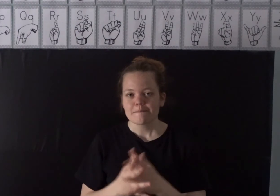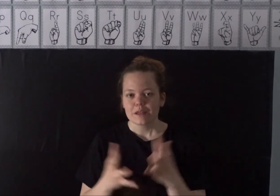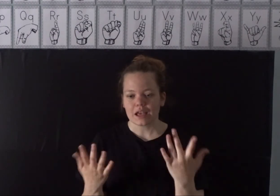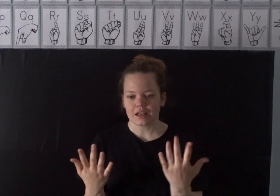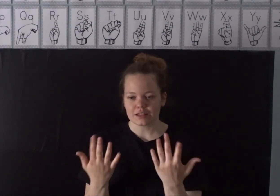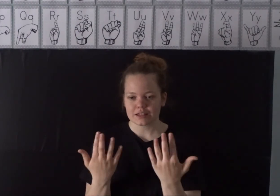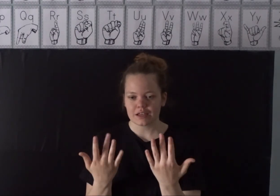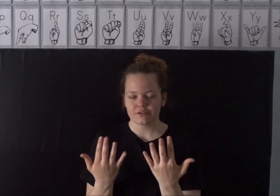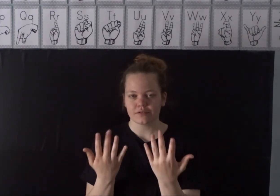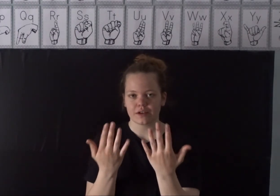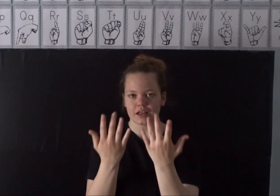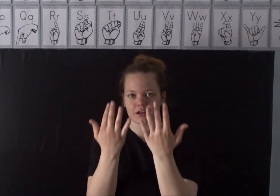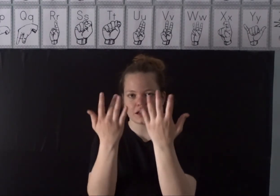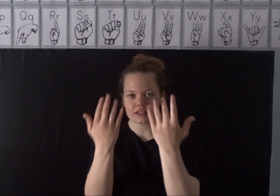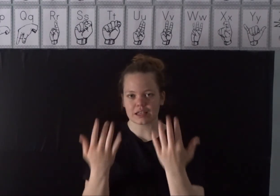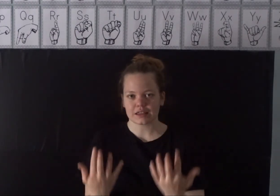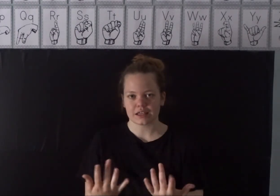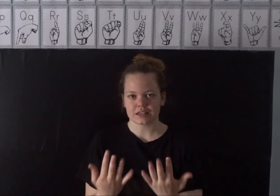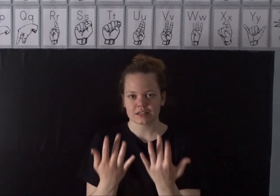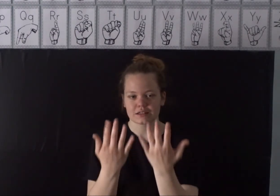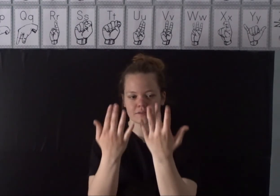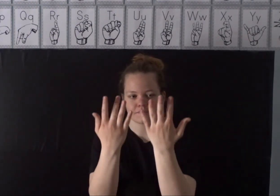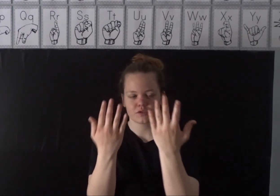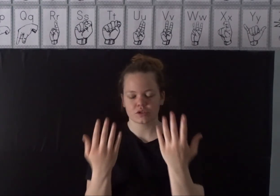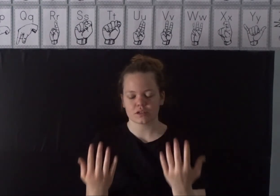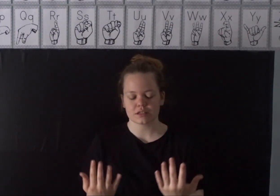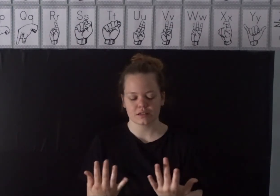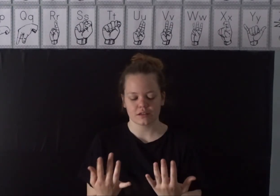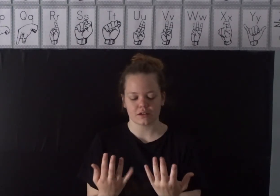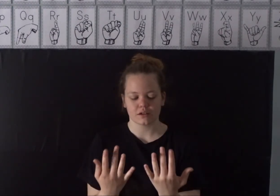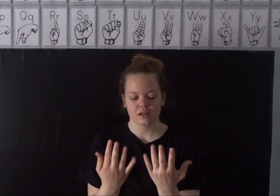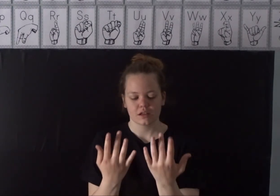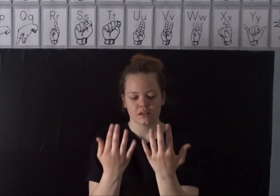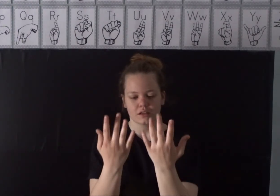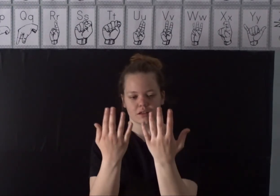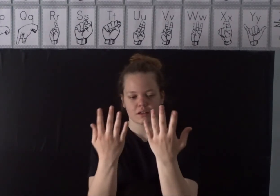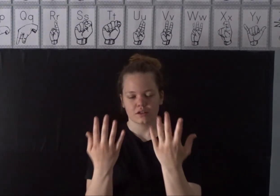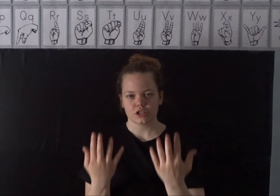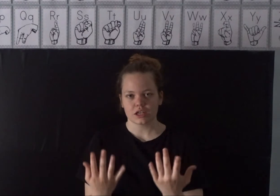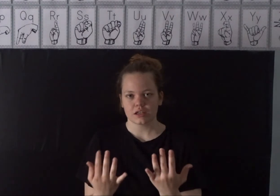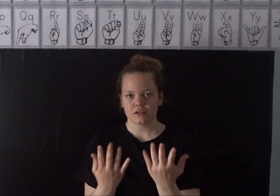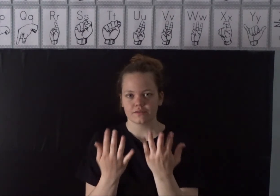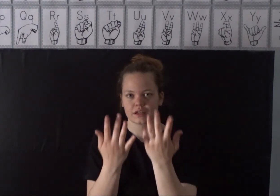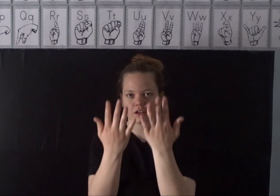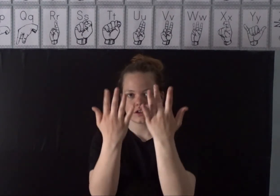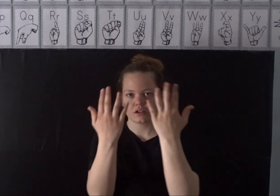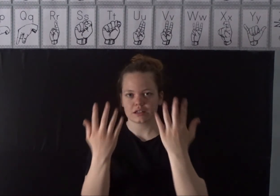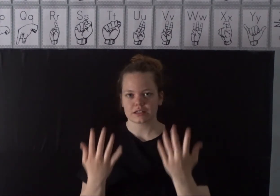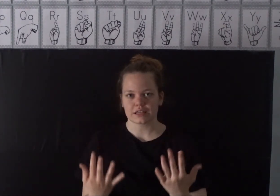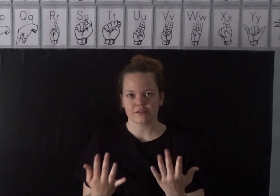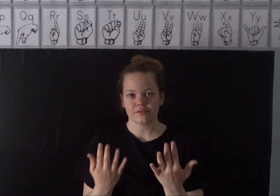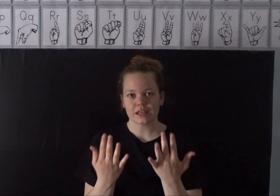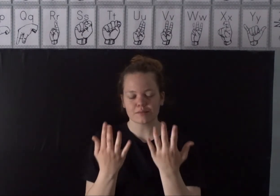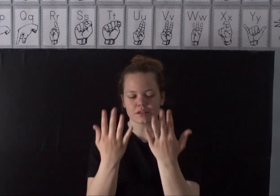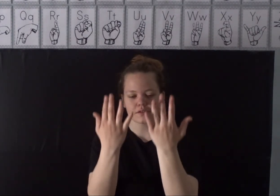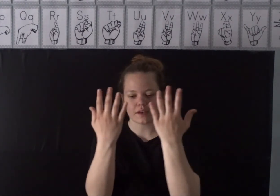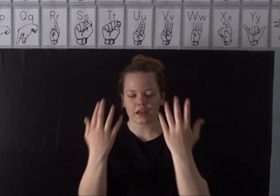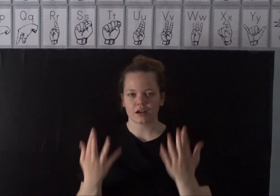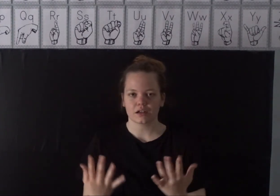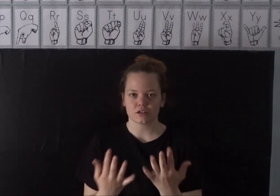And the sign for fire is like this. So you are shaking your fingers. That is like the flames of the fire. And it